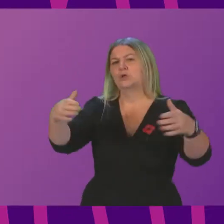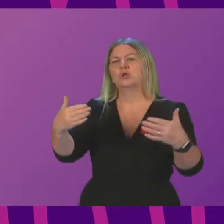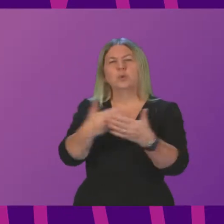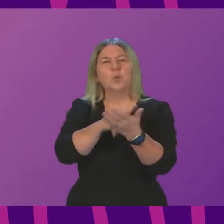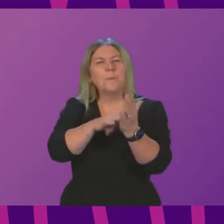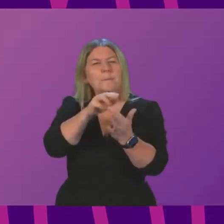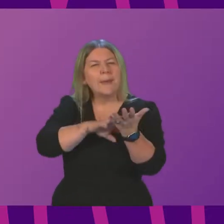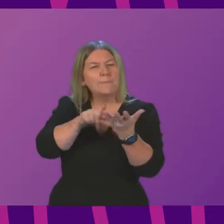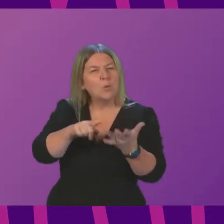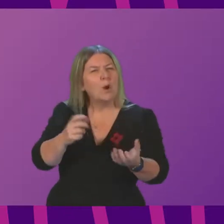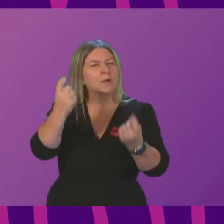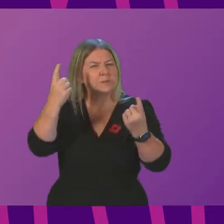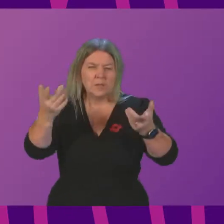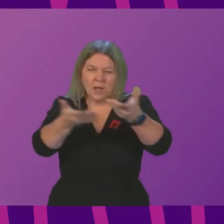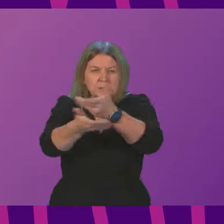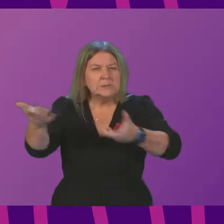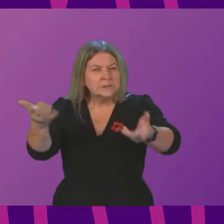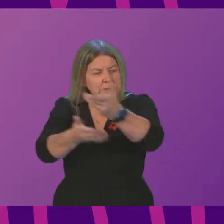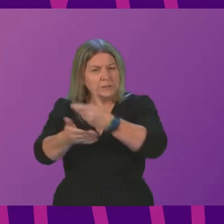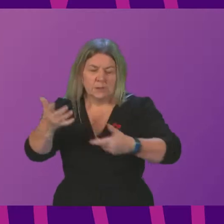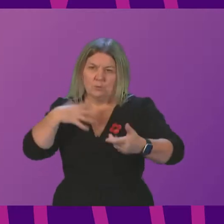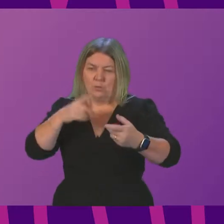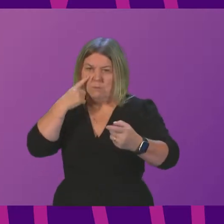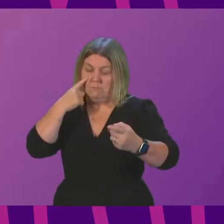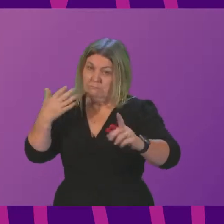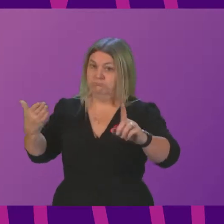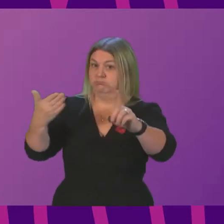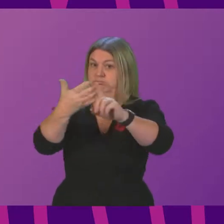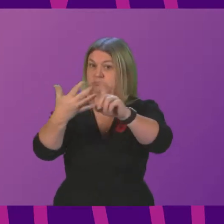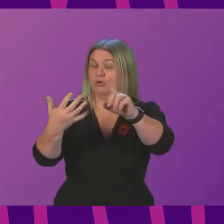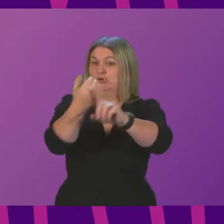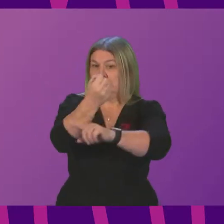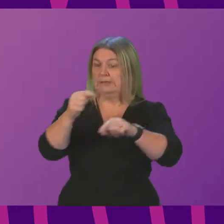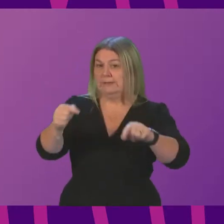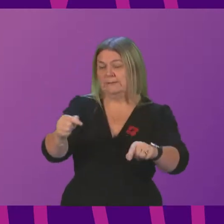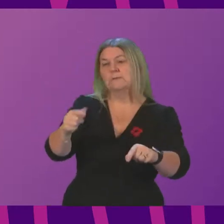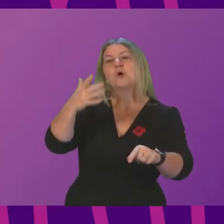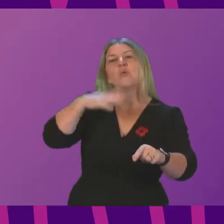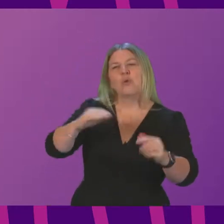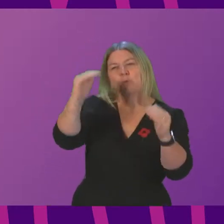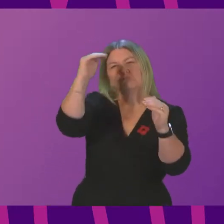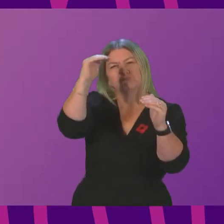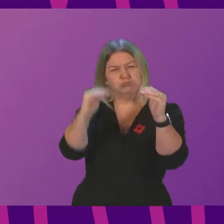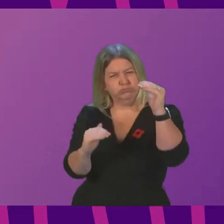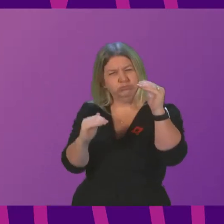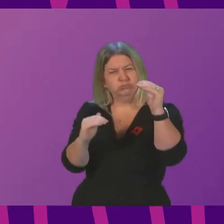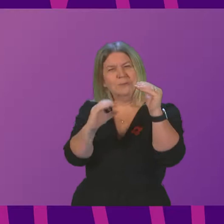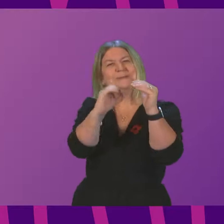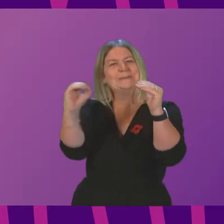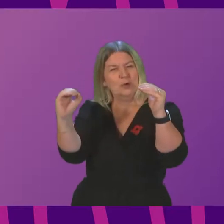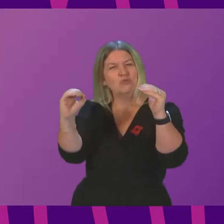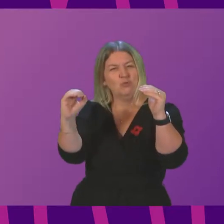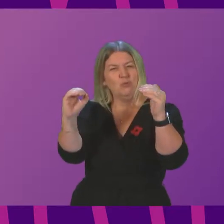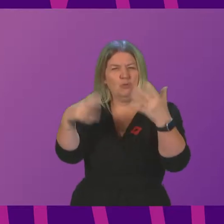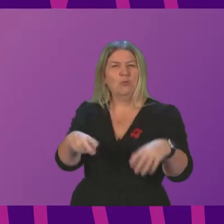Assembly this week, setting out a higher level of ambition for the coalition and committing the coalition to net zero by 2050. The First Minister